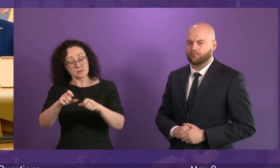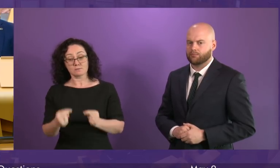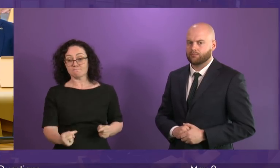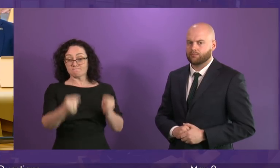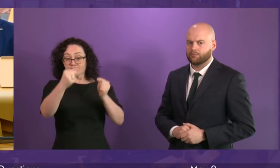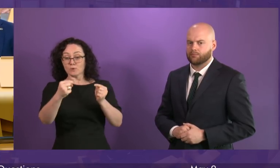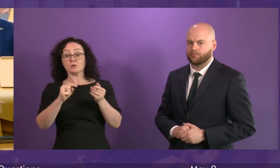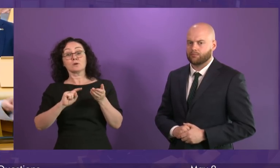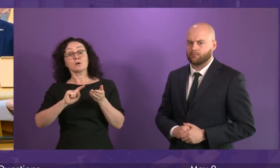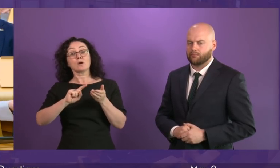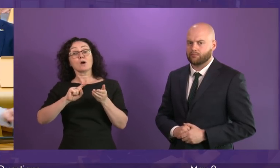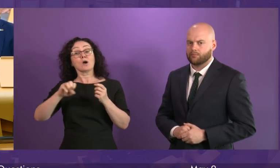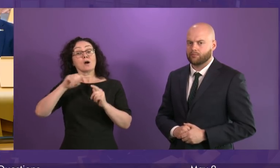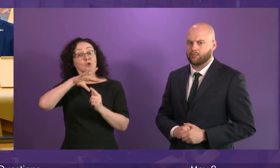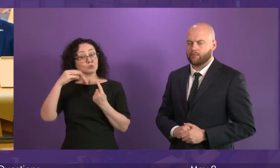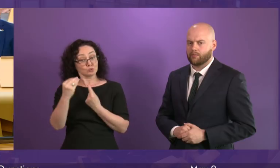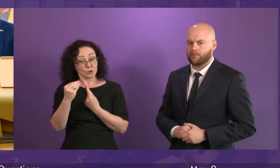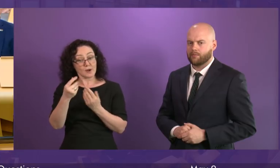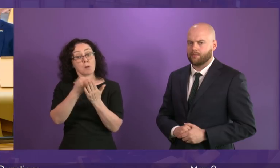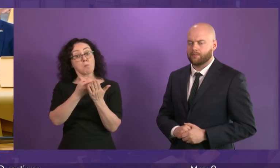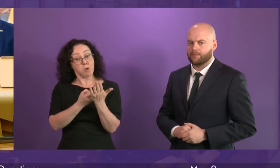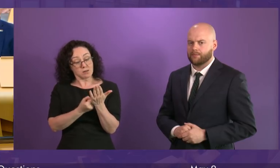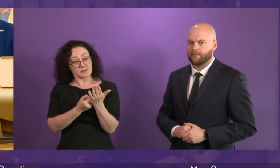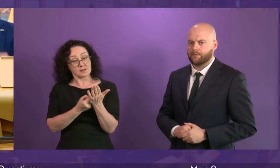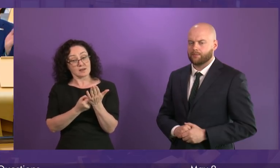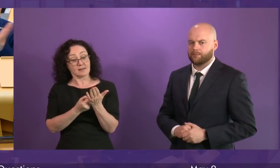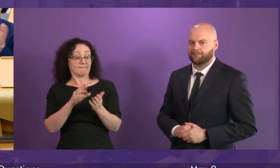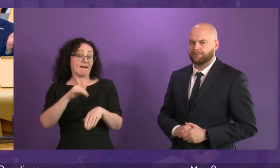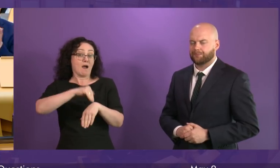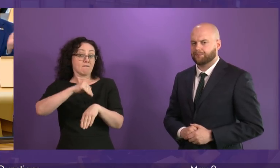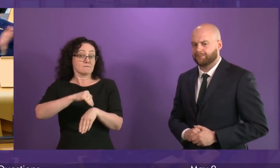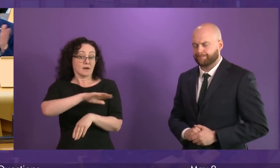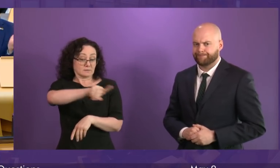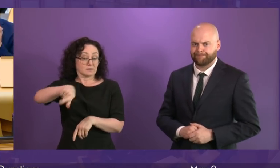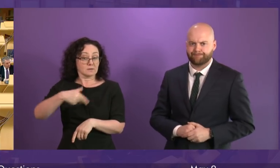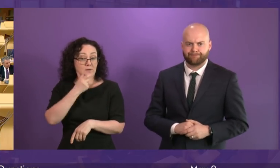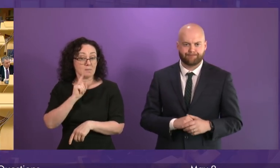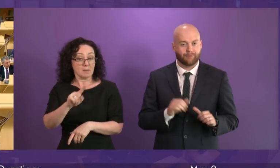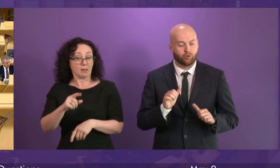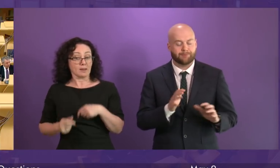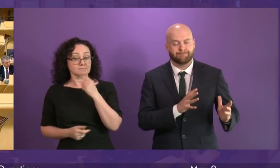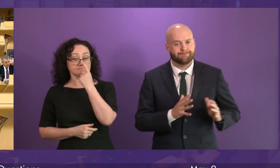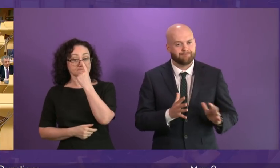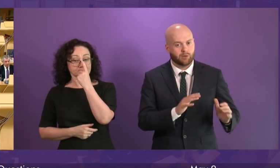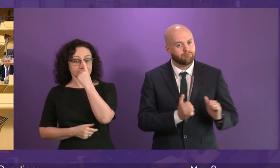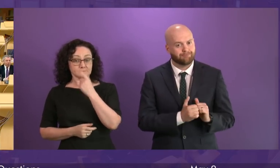but we will continue to oppose having those powers in the hands of the Tories in the first place. Richard Leonard.